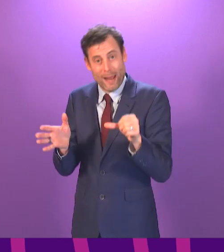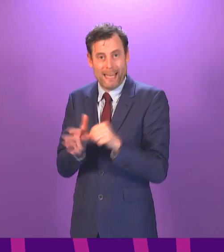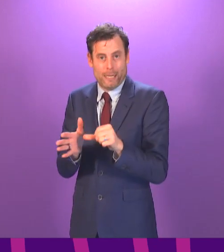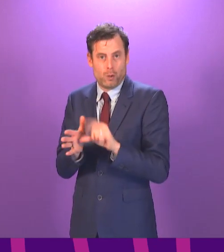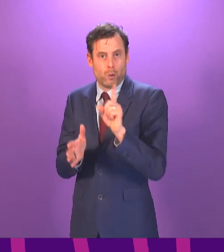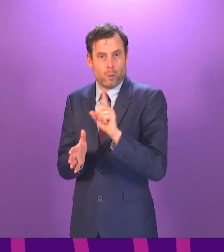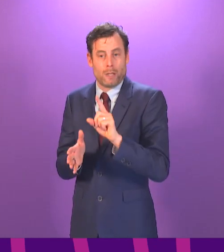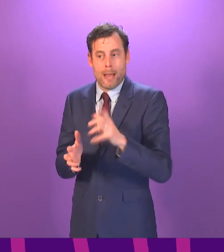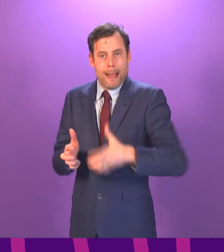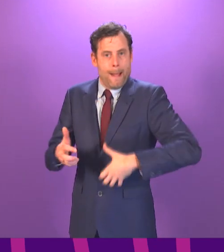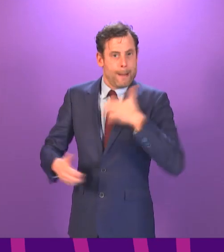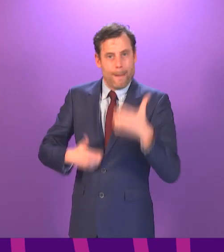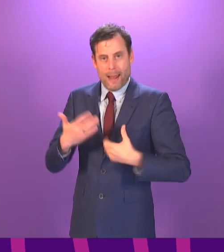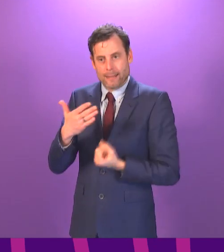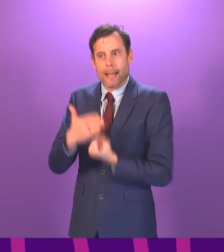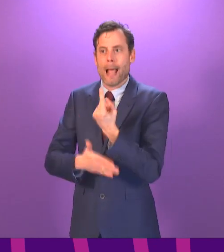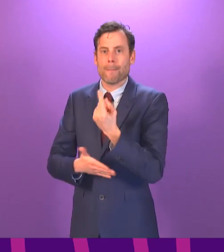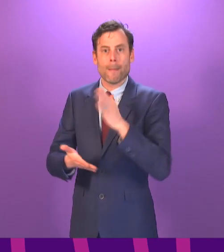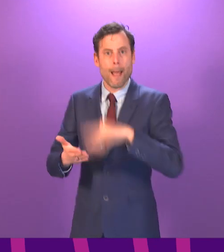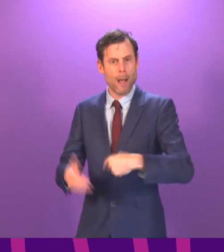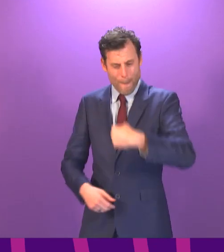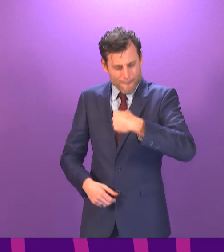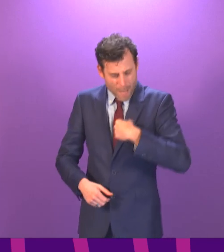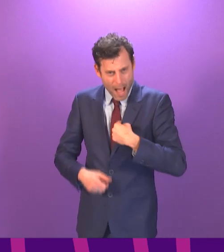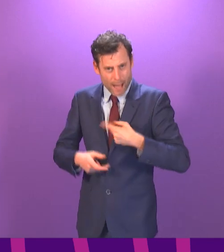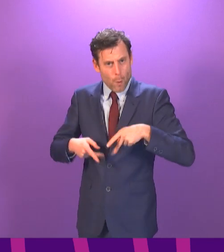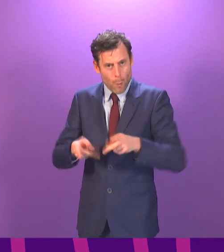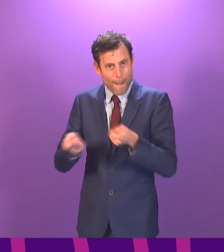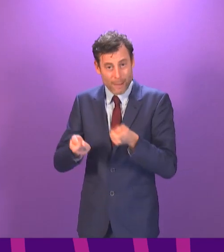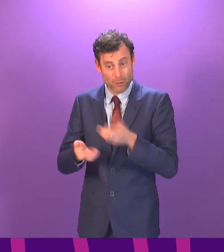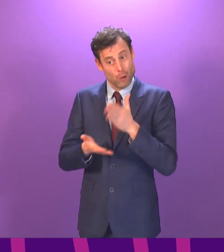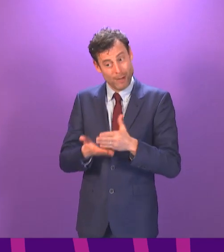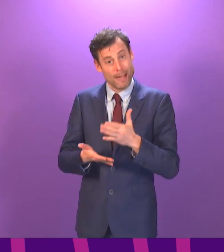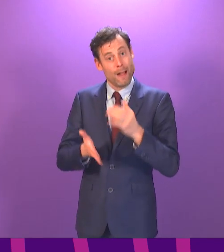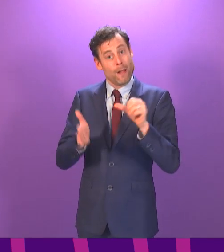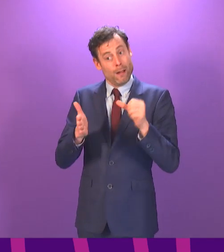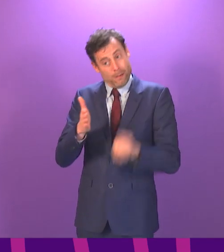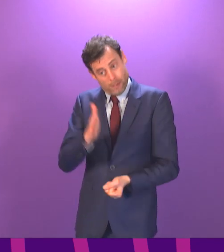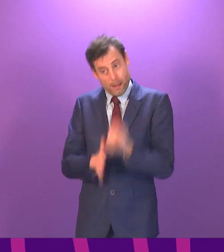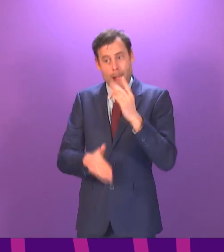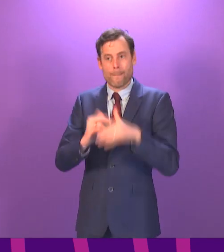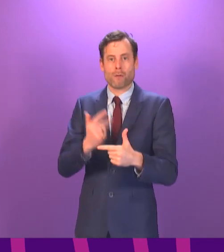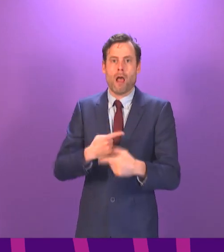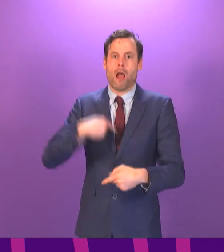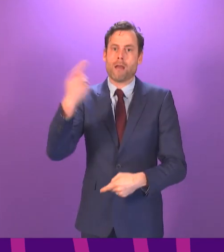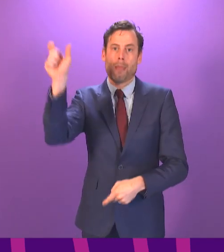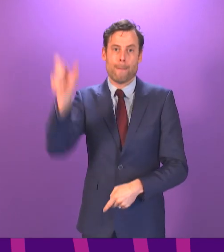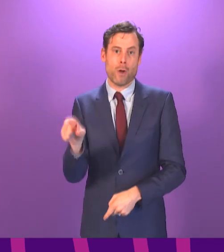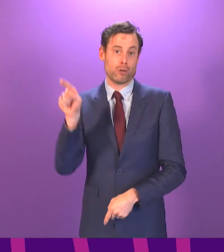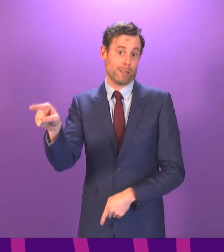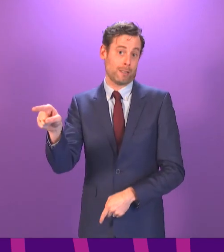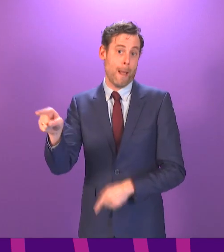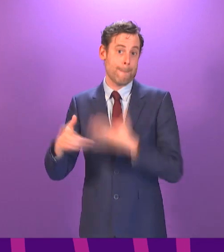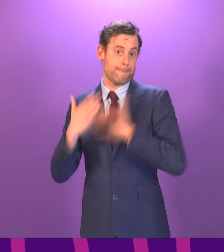complaints that came forward, not about my behaviour, but about somebody else's behaviour. And it was right that those were